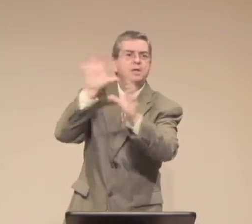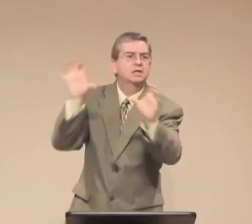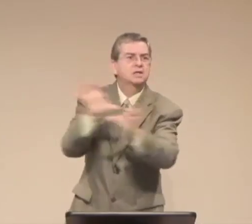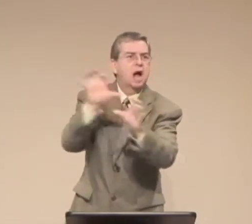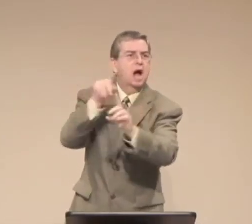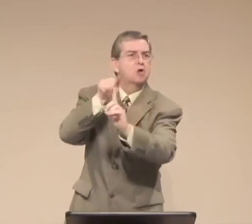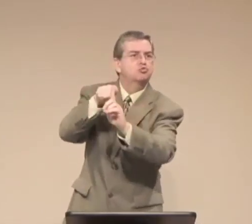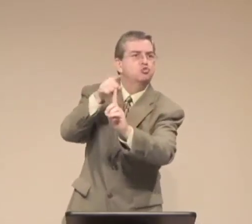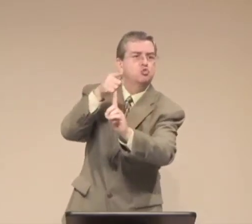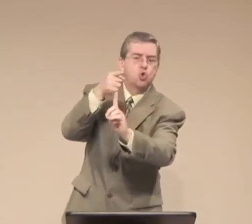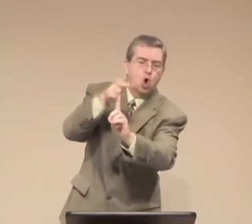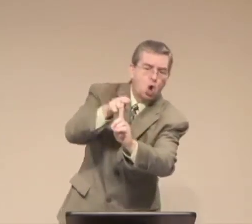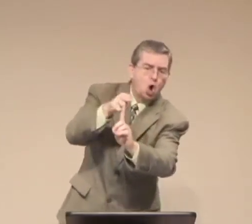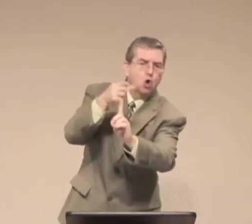God your brother